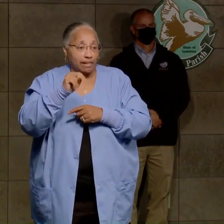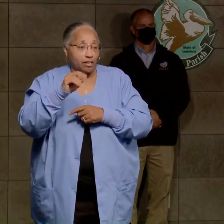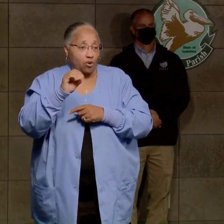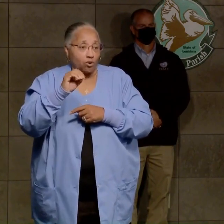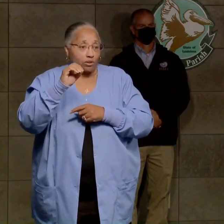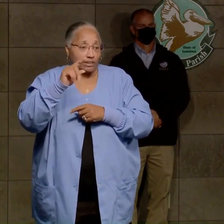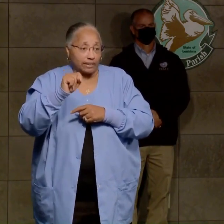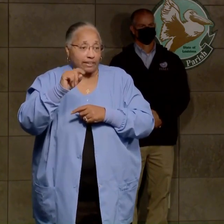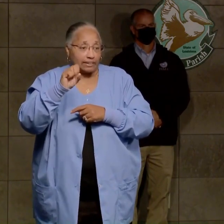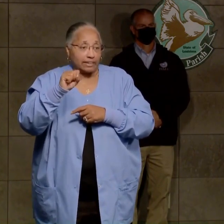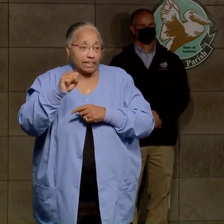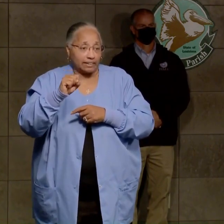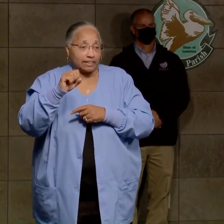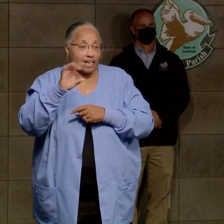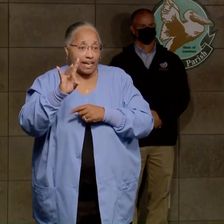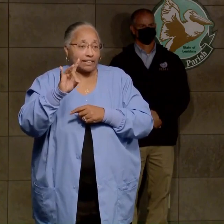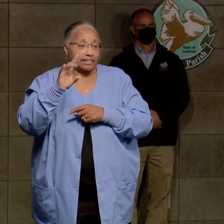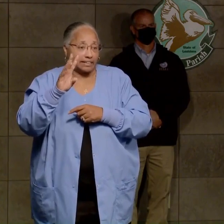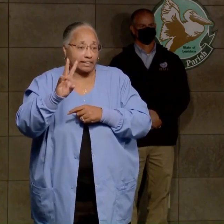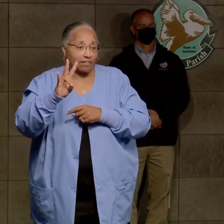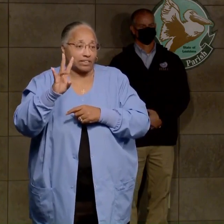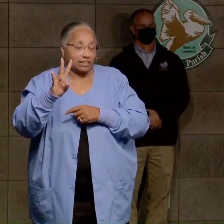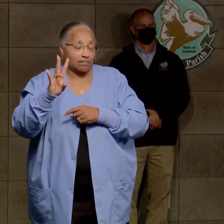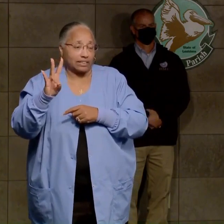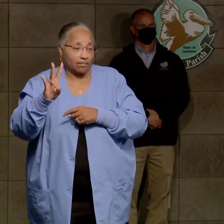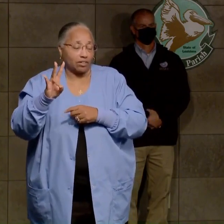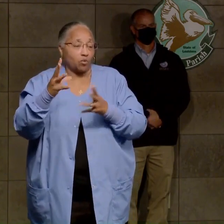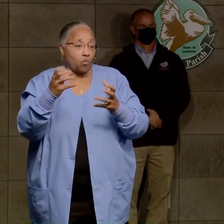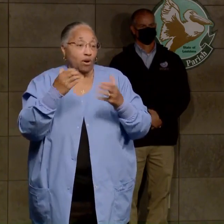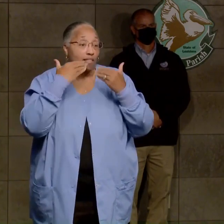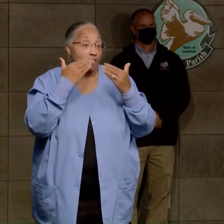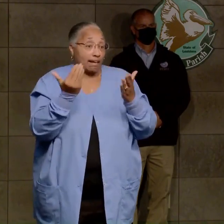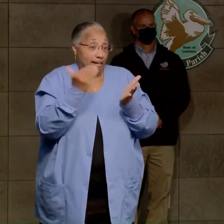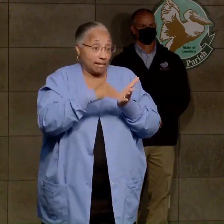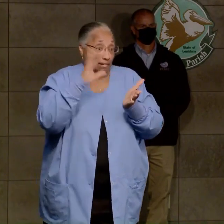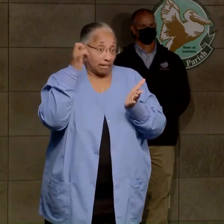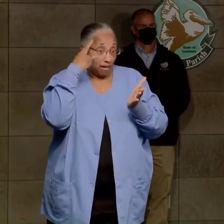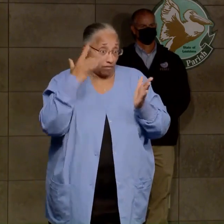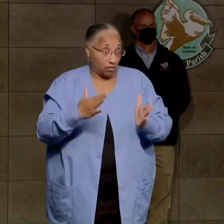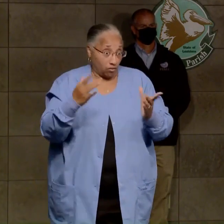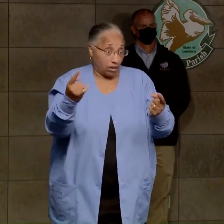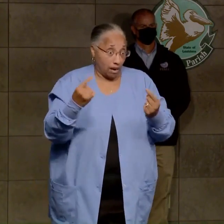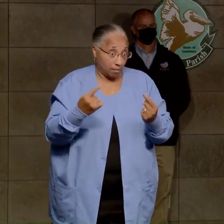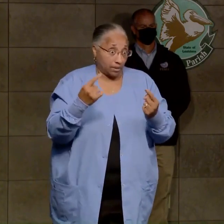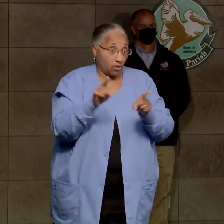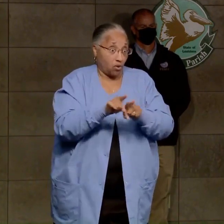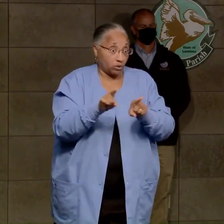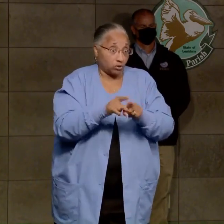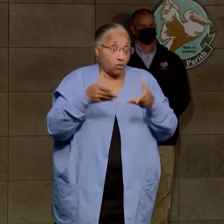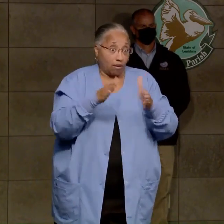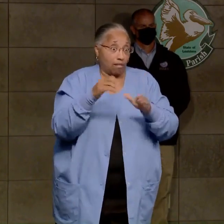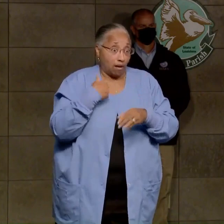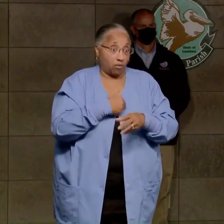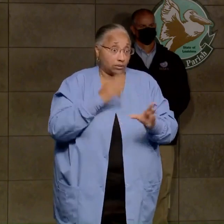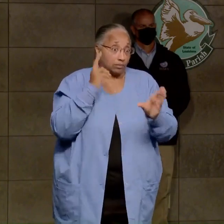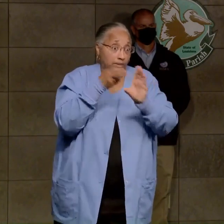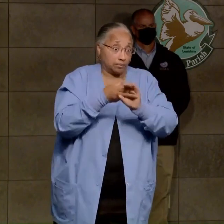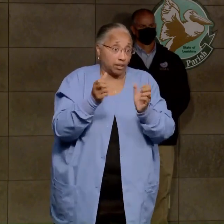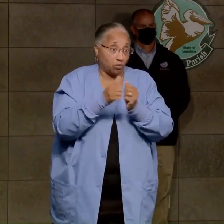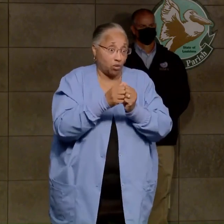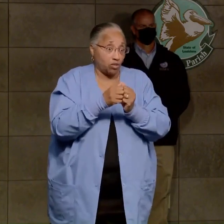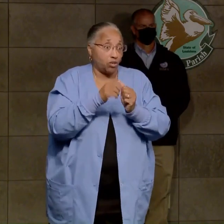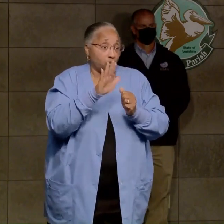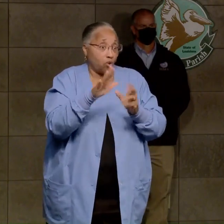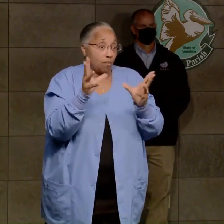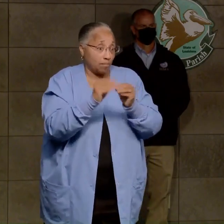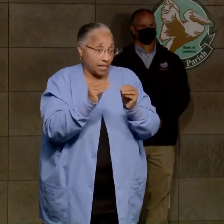888-777. So we want to thank, again, thank the governor for being here, for us being allowed to participate and hear